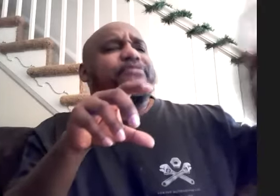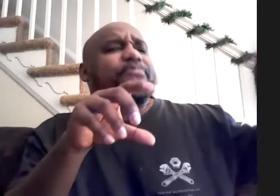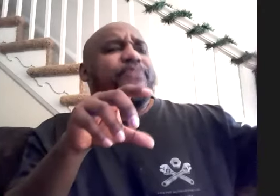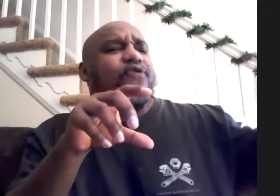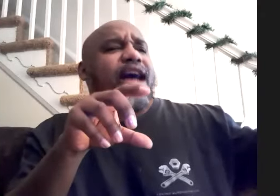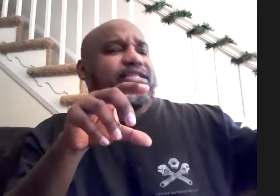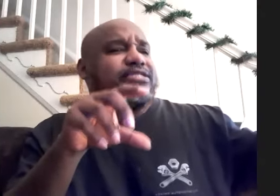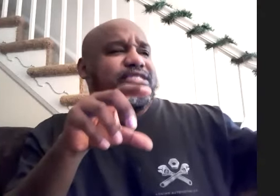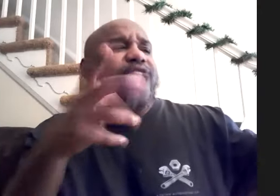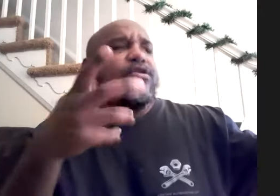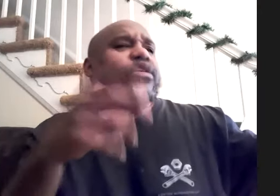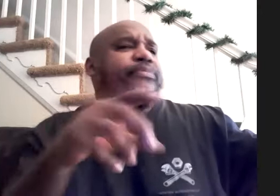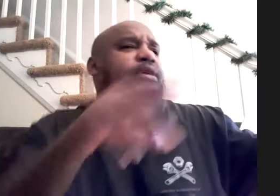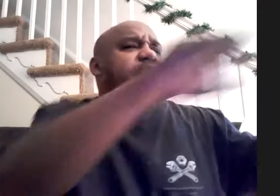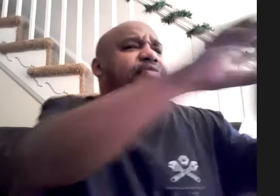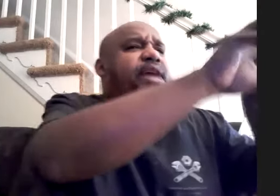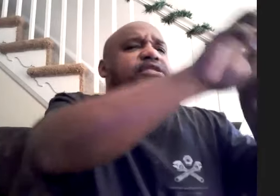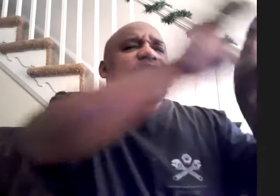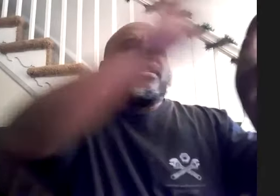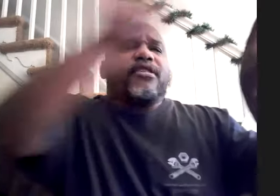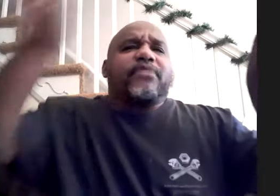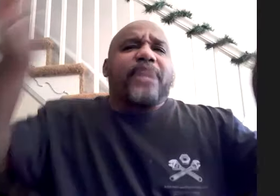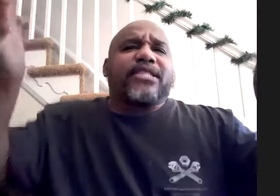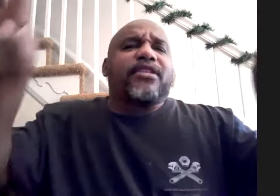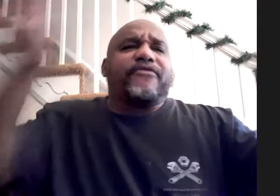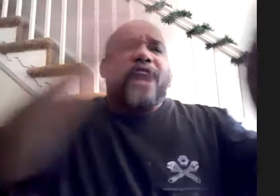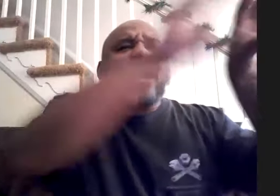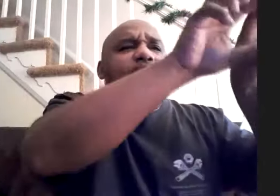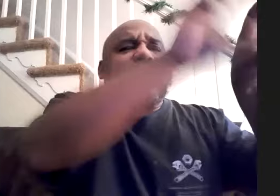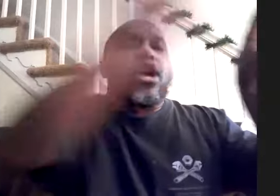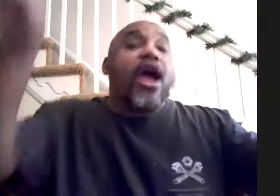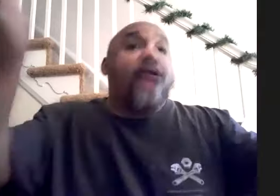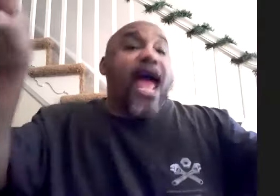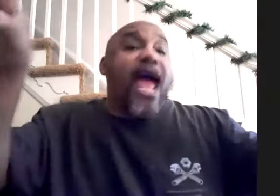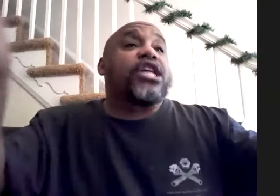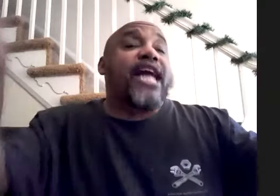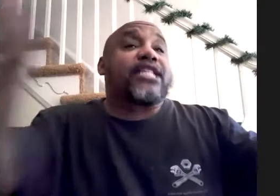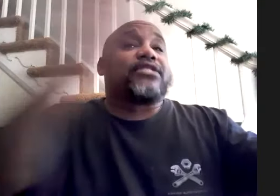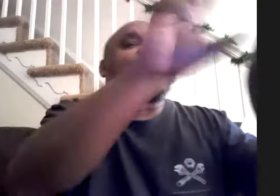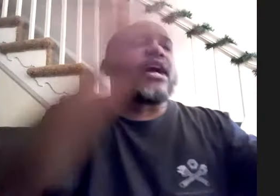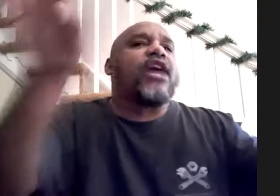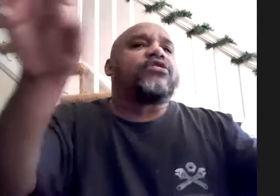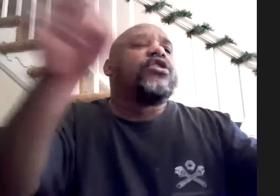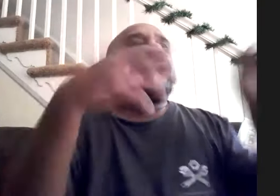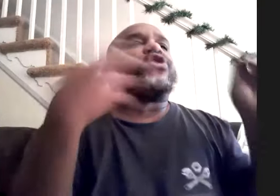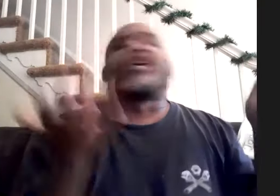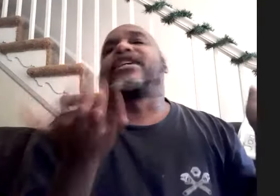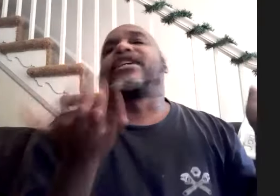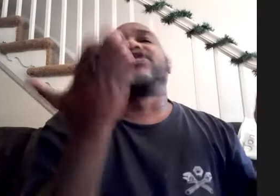a rock genre and then basically find a way to have it connect to something else or there's like there's say